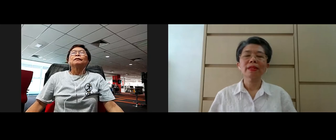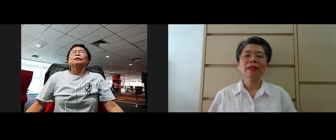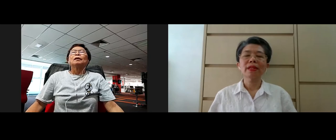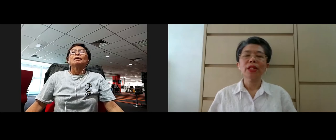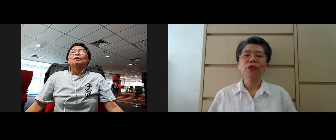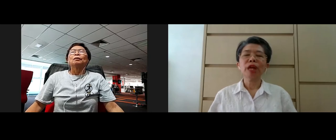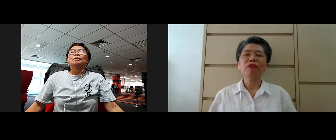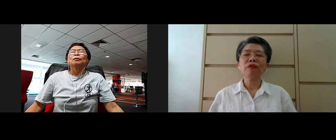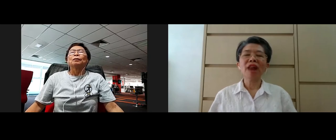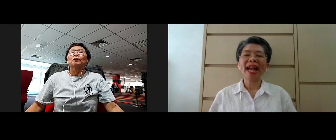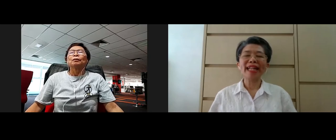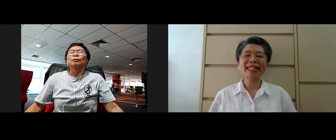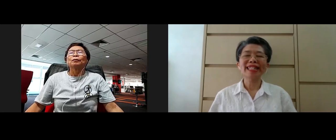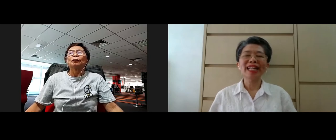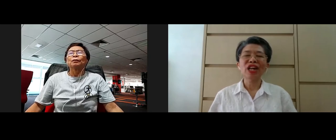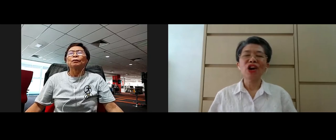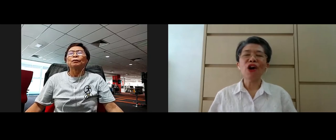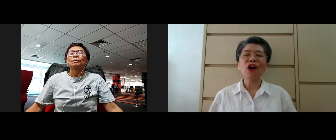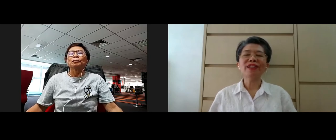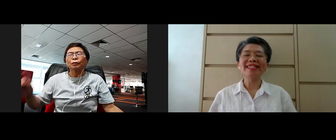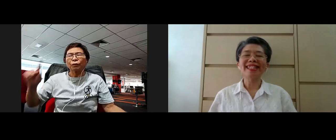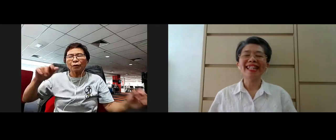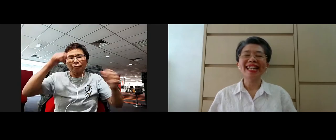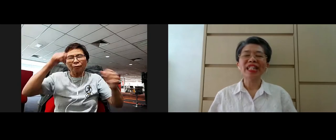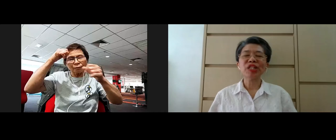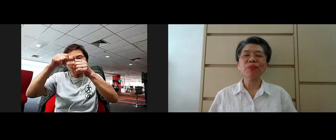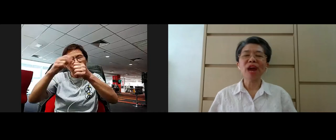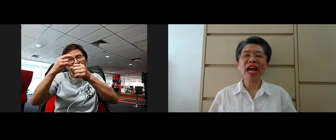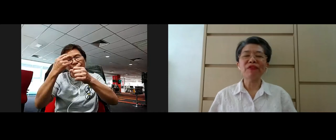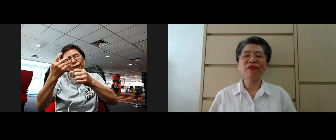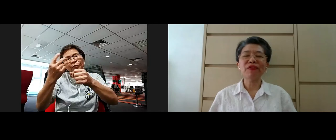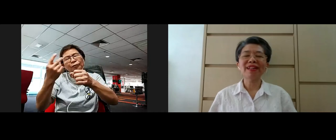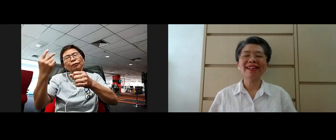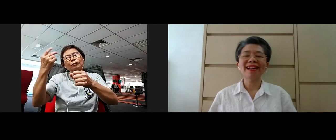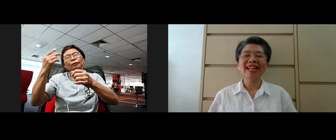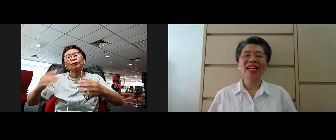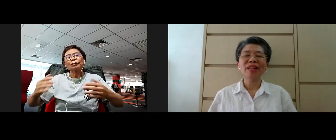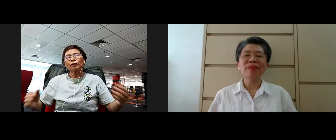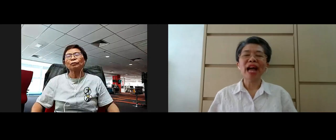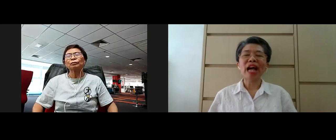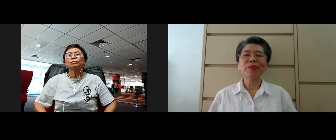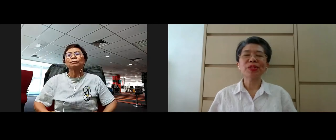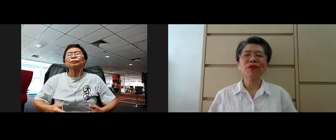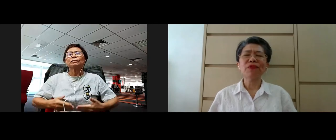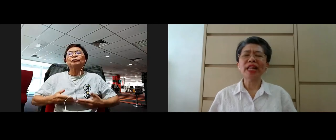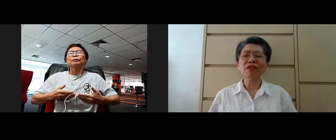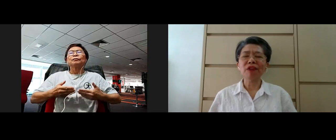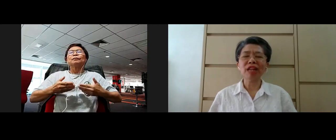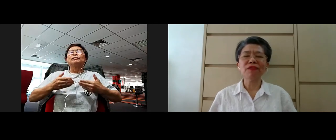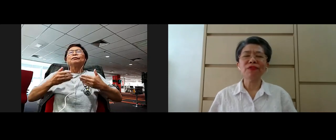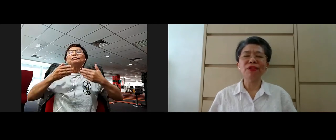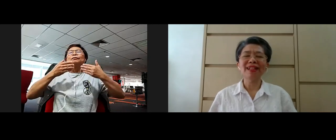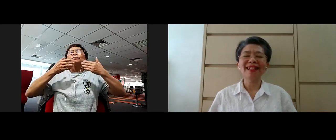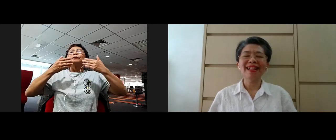You can reflect on this breath, perhaps feeling